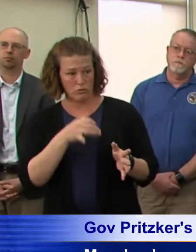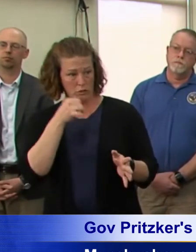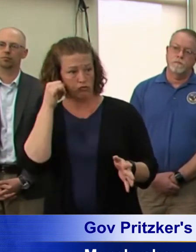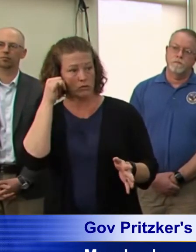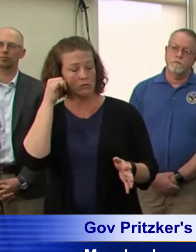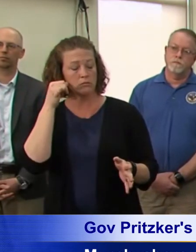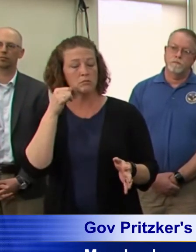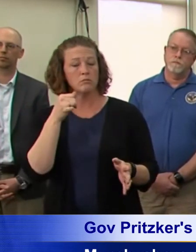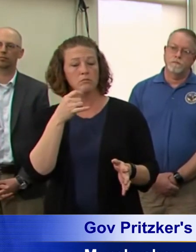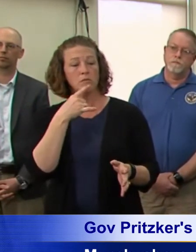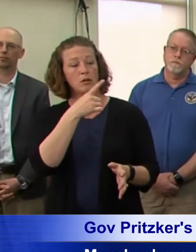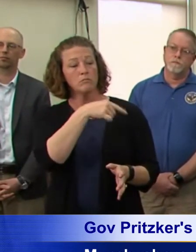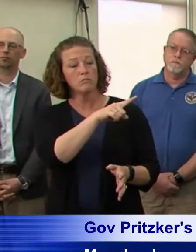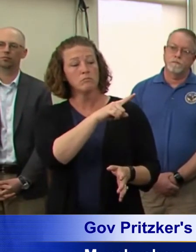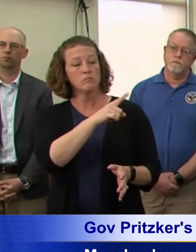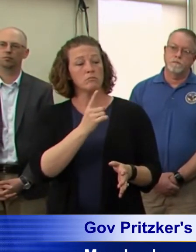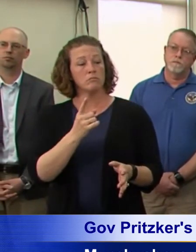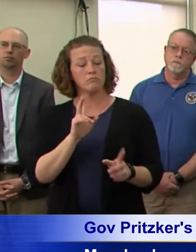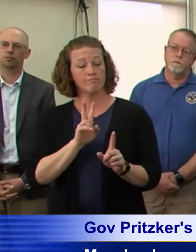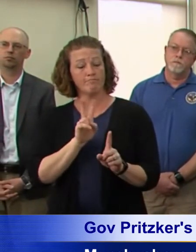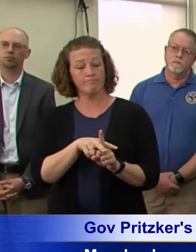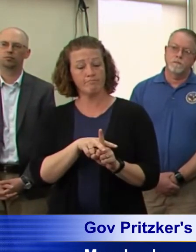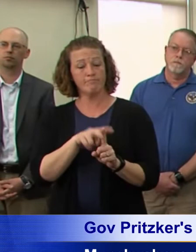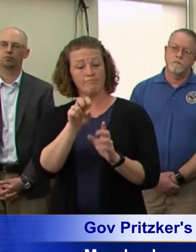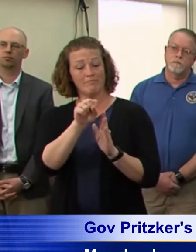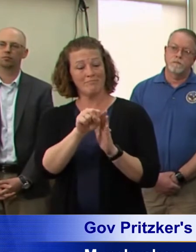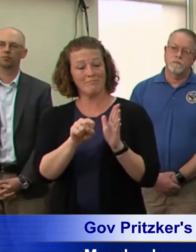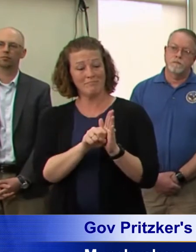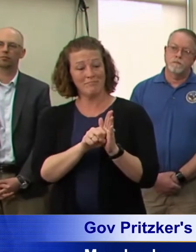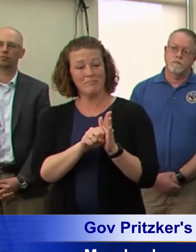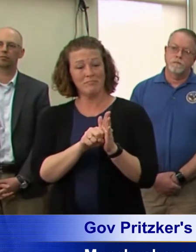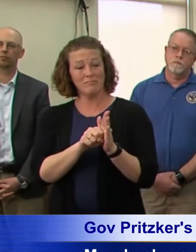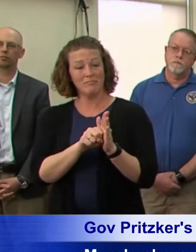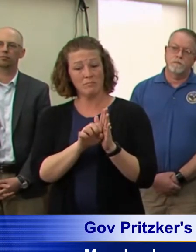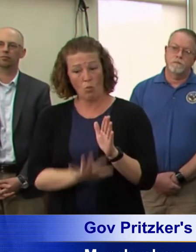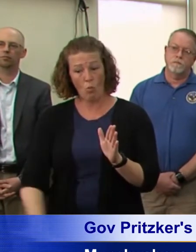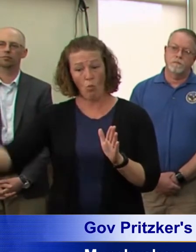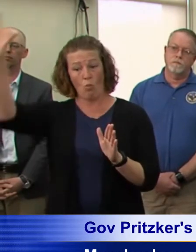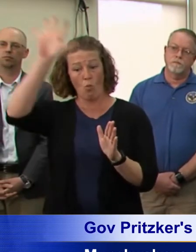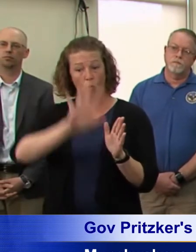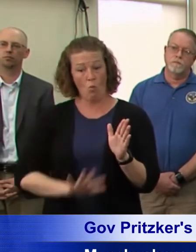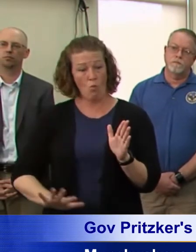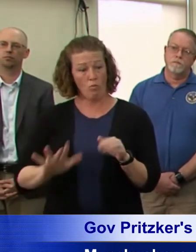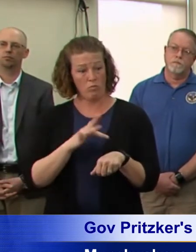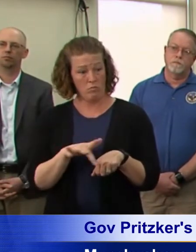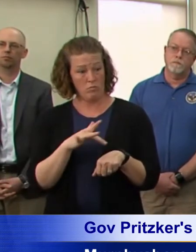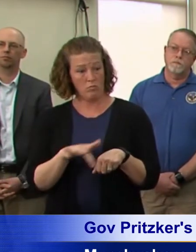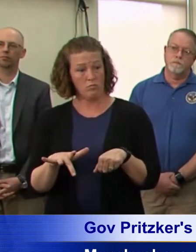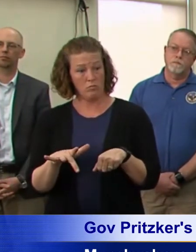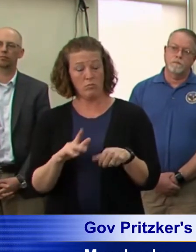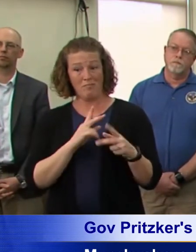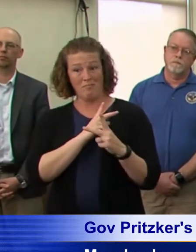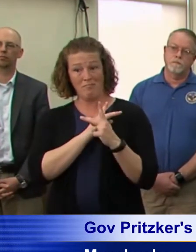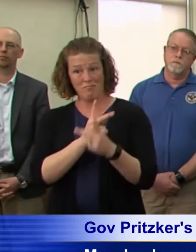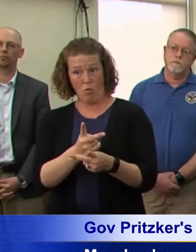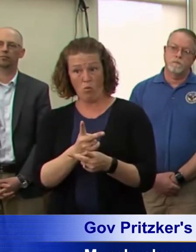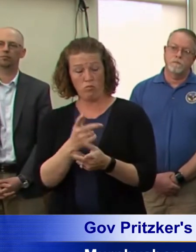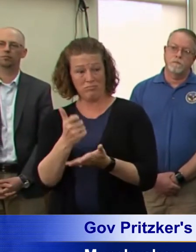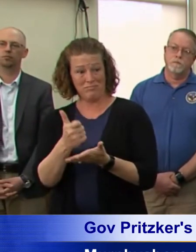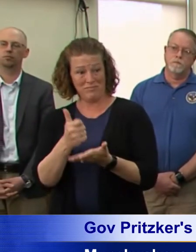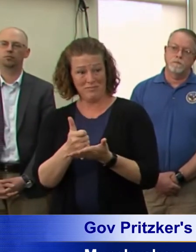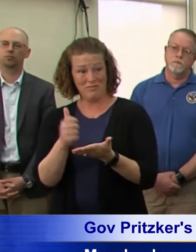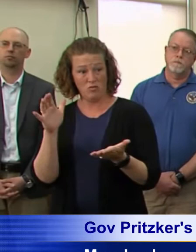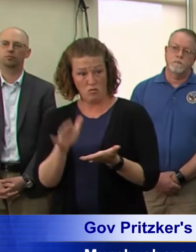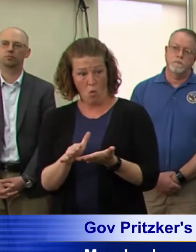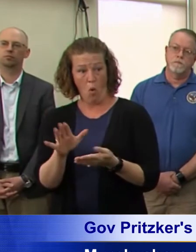filed for a statewide eligibility for federal loan assistance for small businesses. Now, I 32 other states